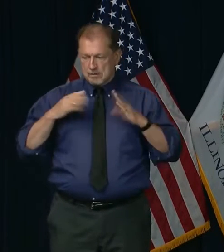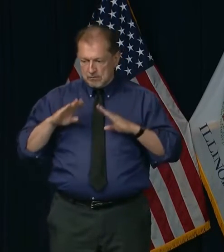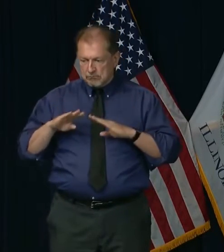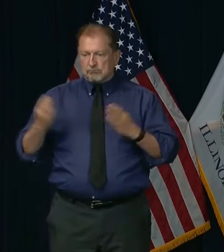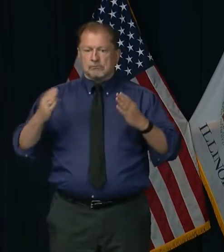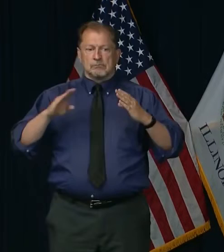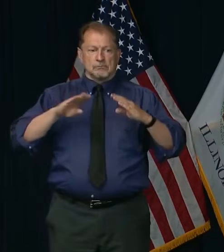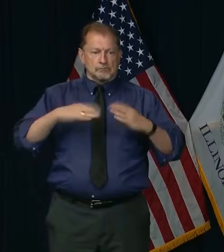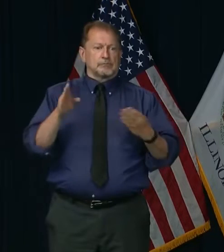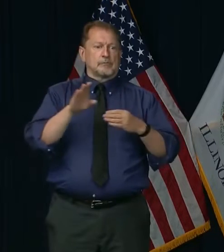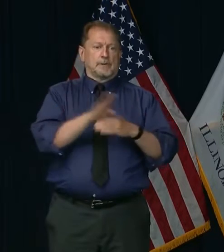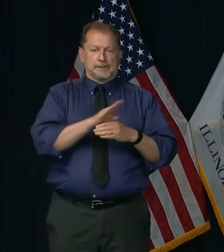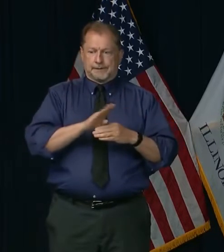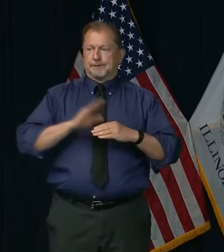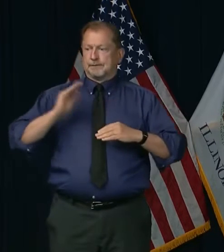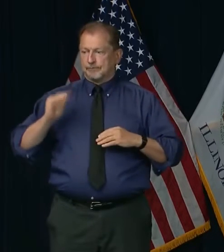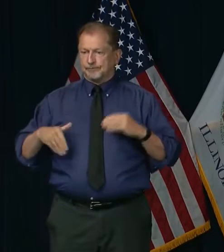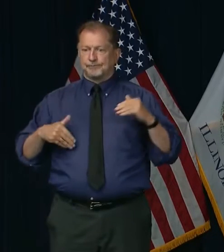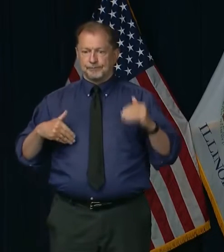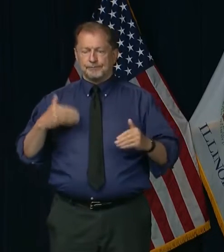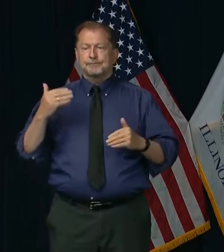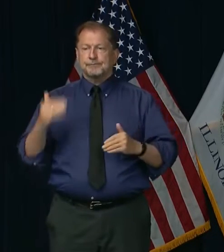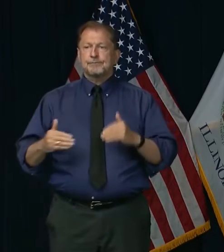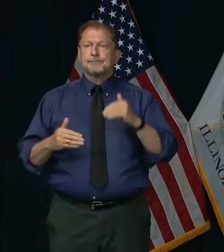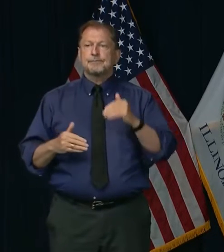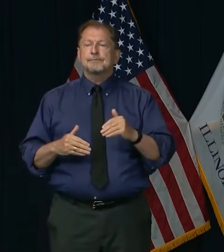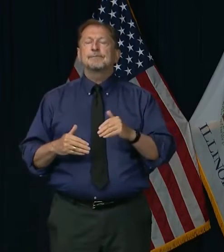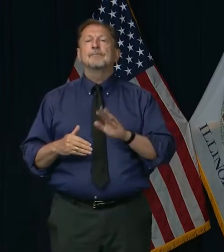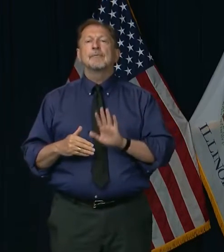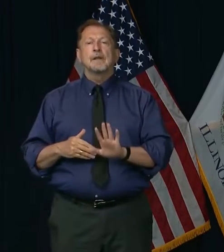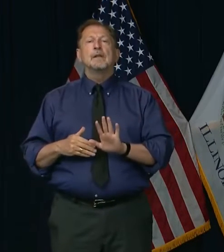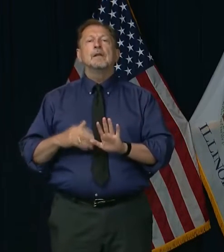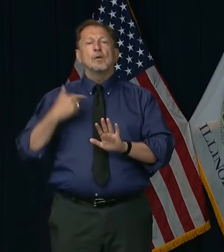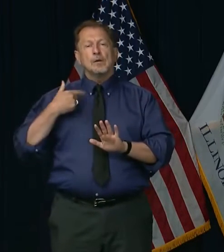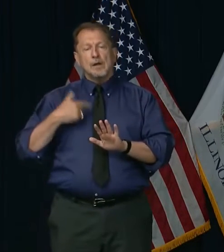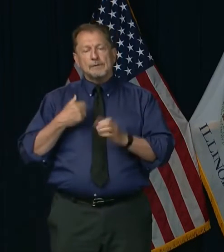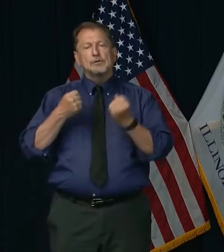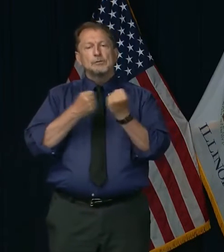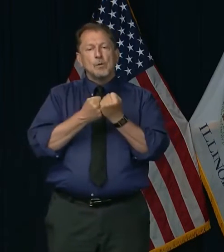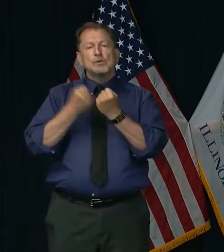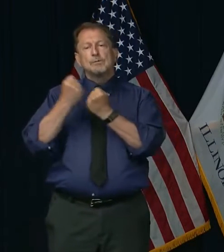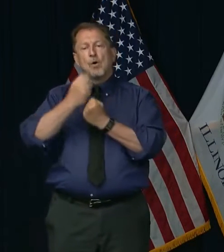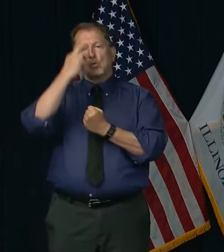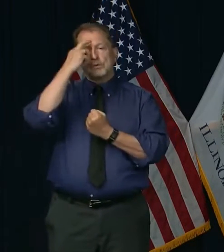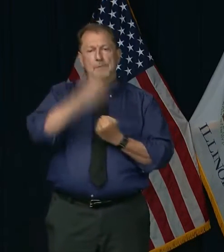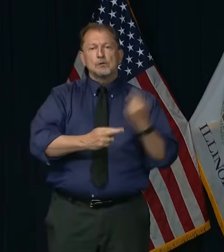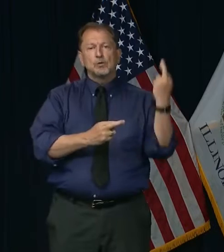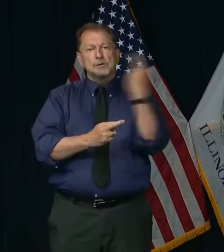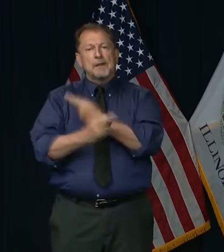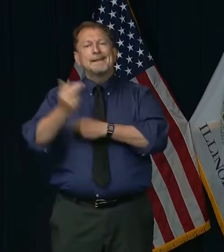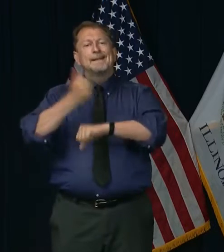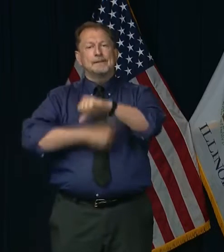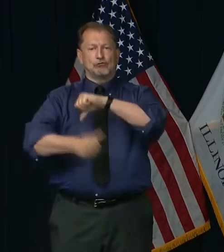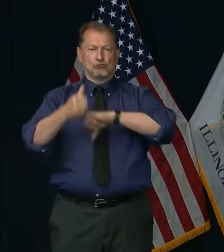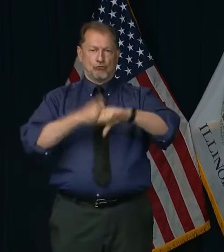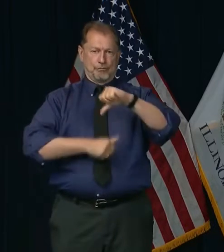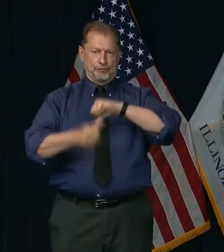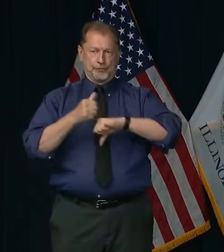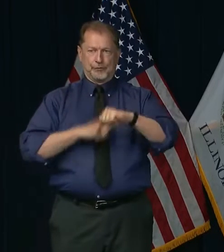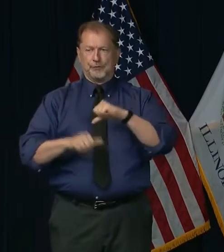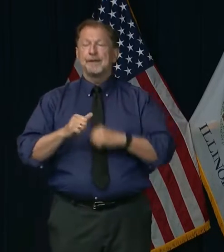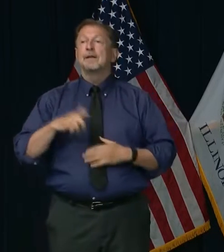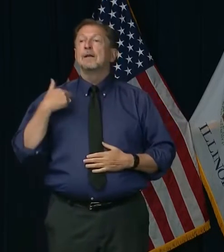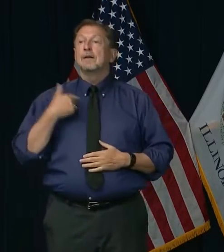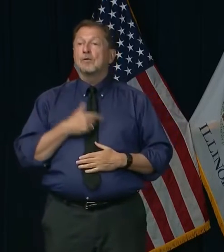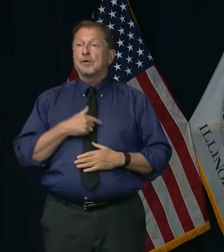swaths of our economy, we have to continue to look out for one another. Our number one priority must be the health and